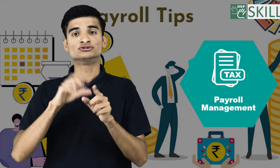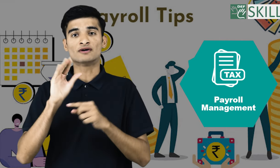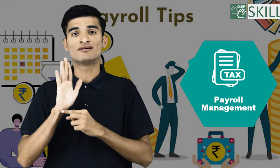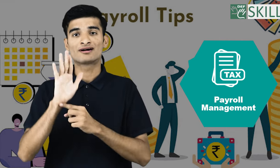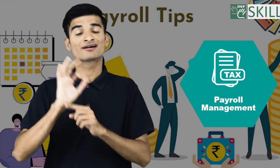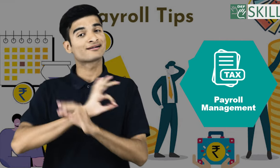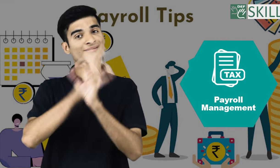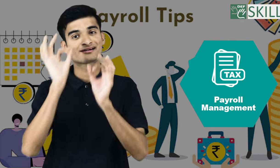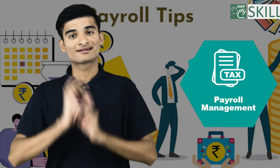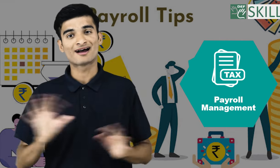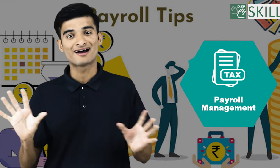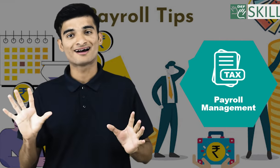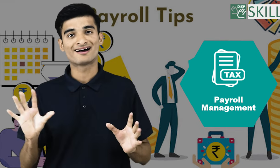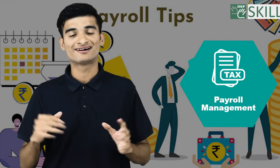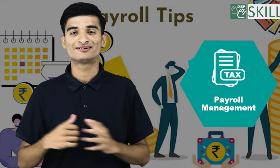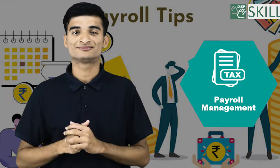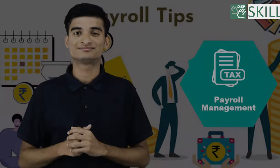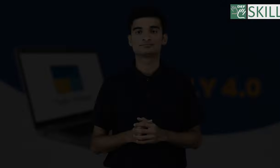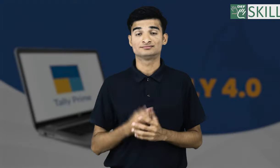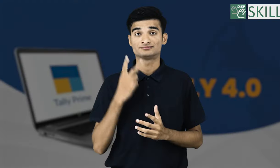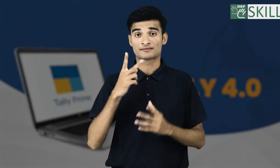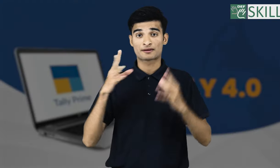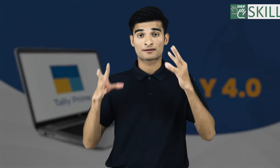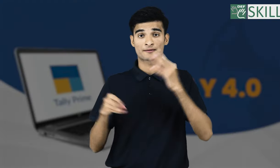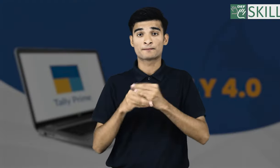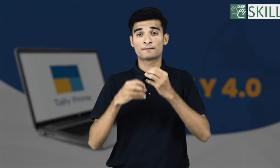All readily available in the software. Now, here are some highlights.